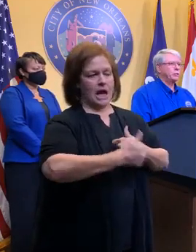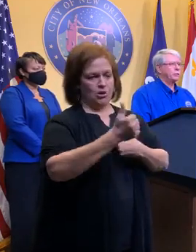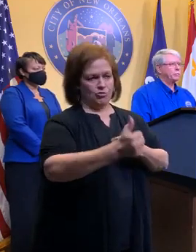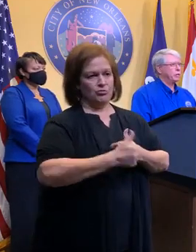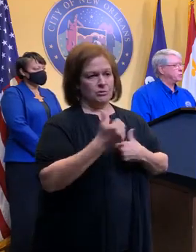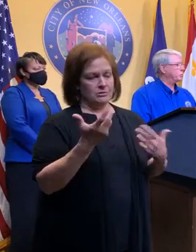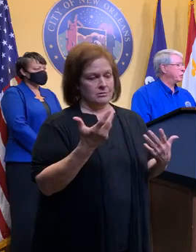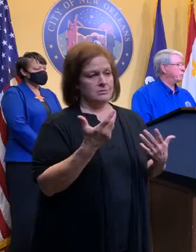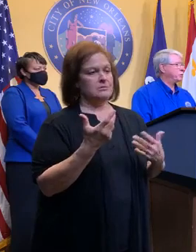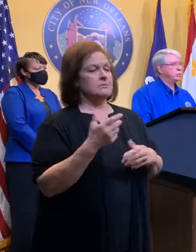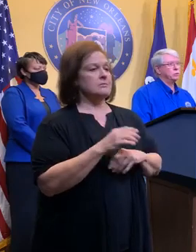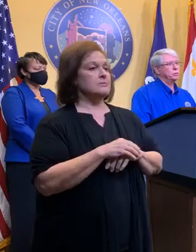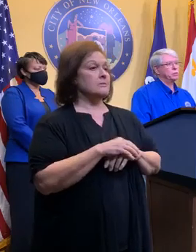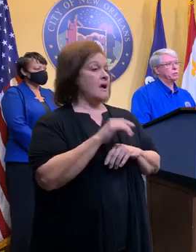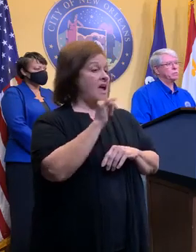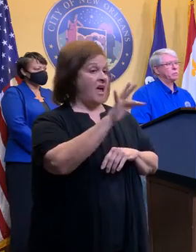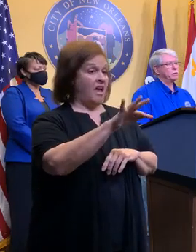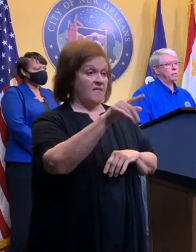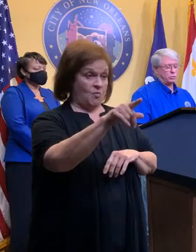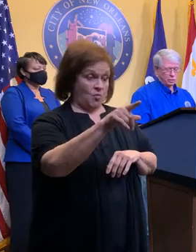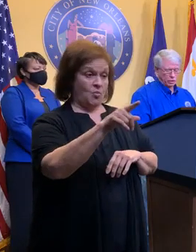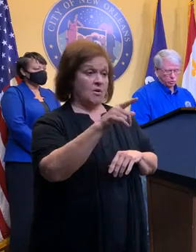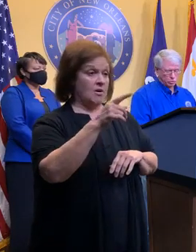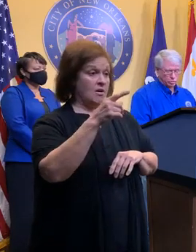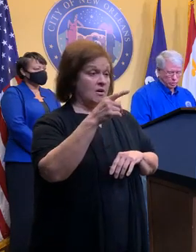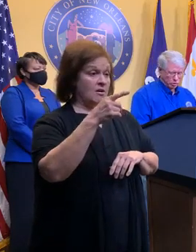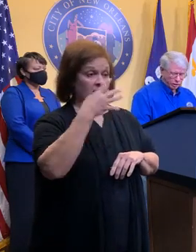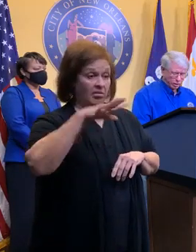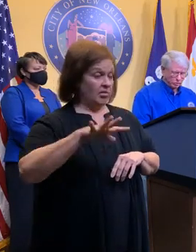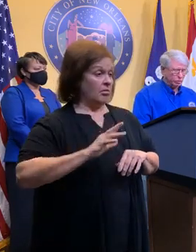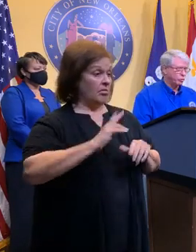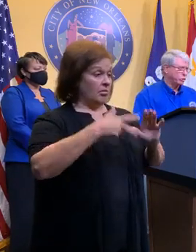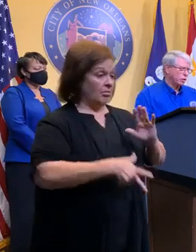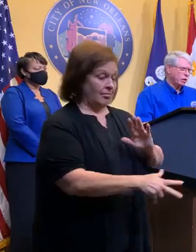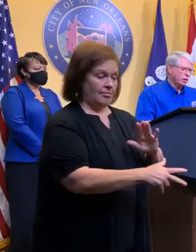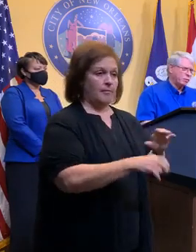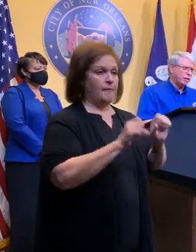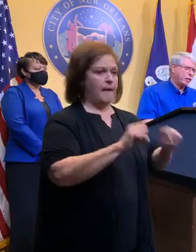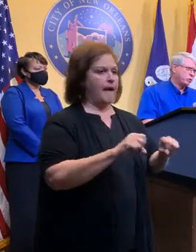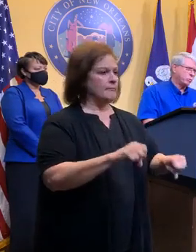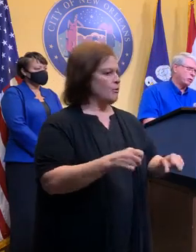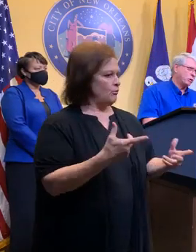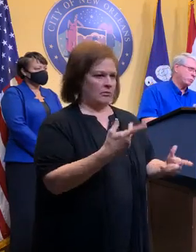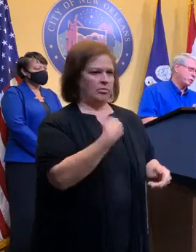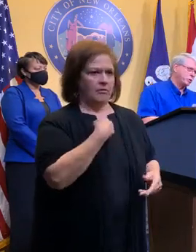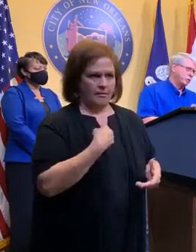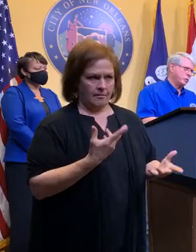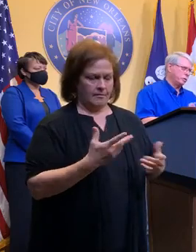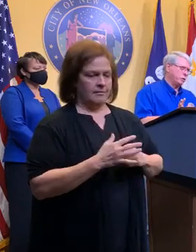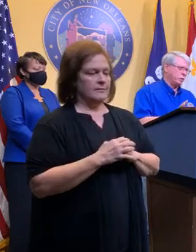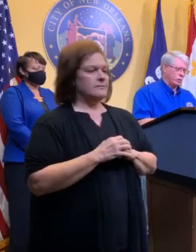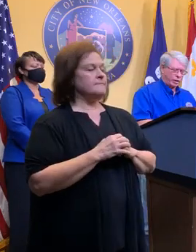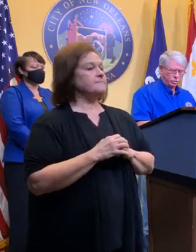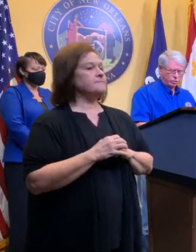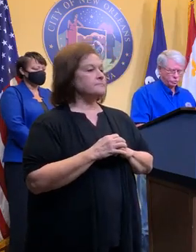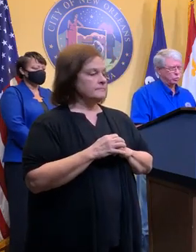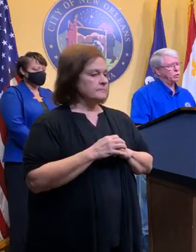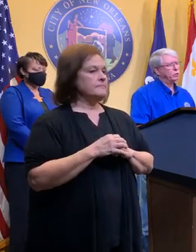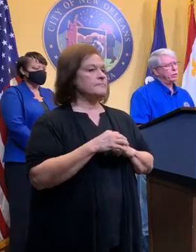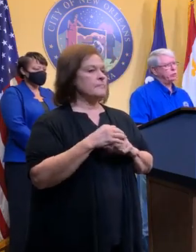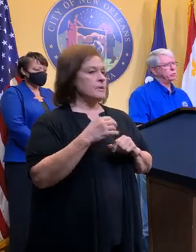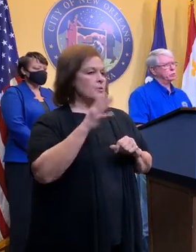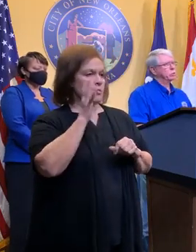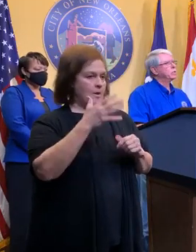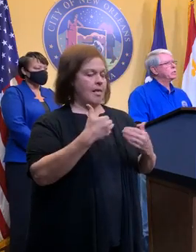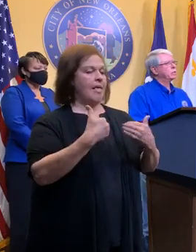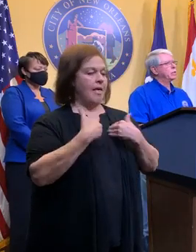More than likely, you'll have to have somebody rescuing you if that's the case. please stay out of those. And there are some alarms ahead of